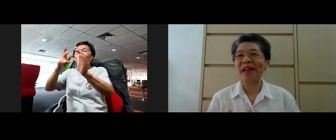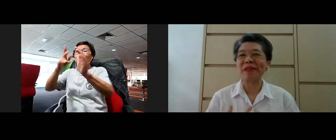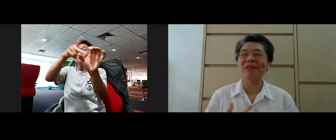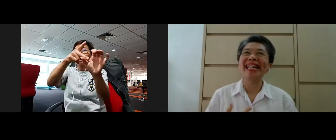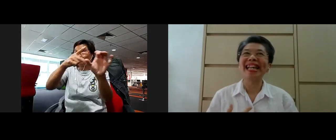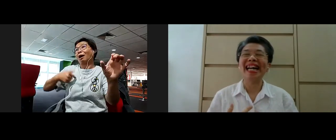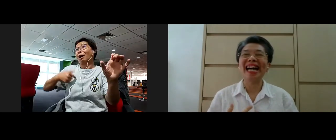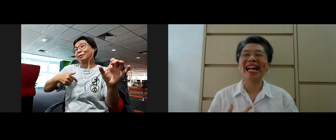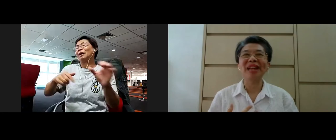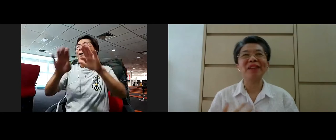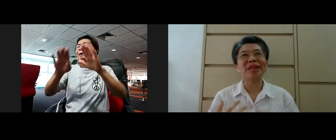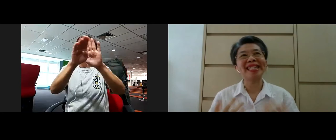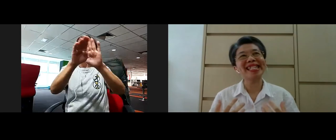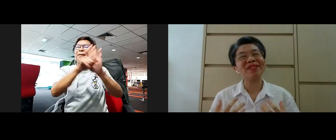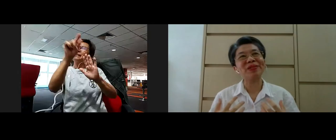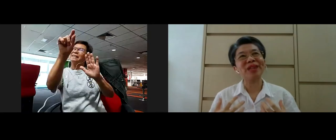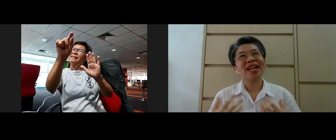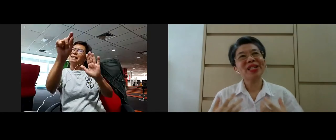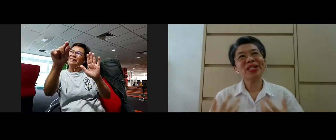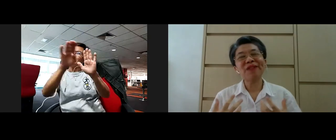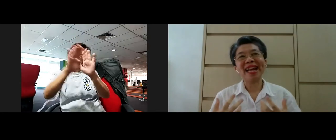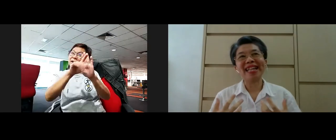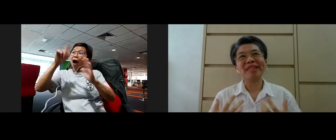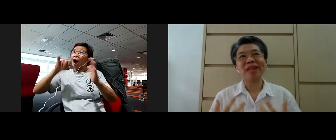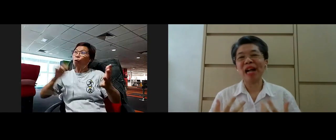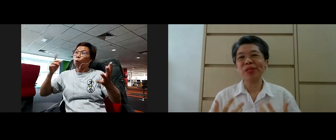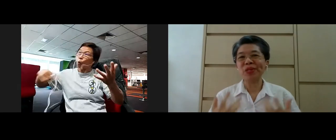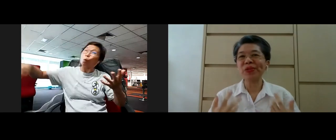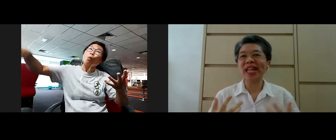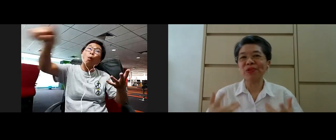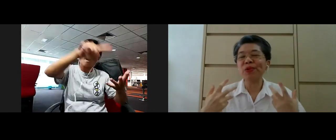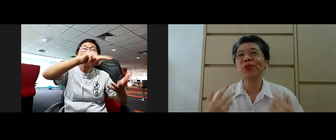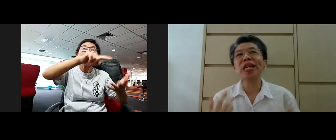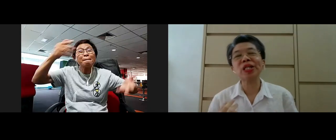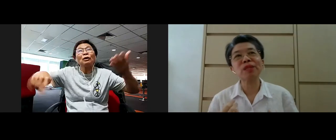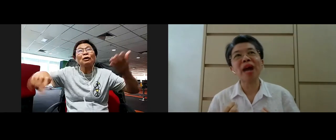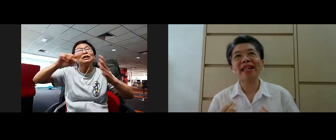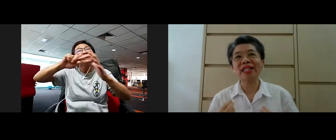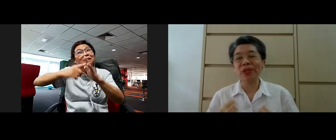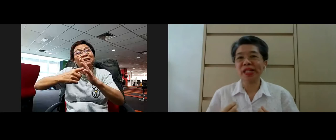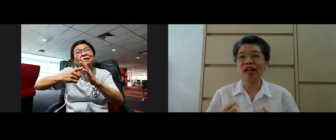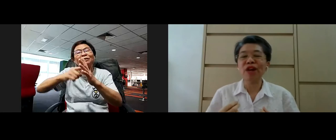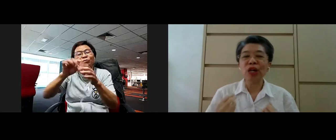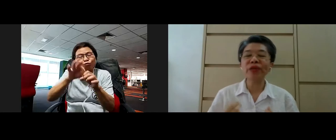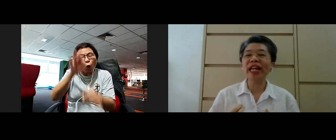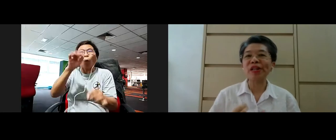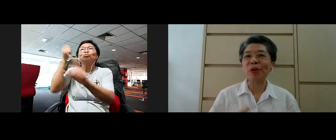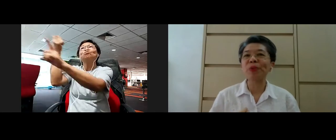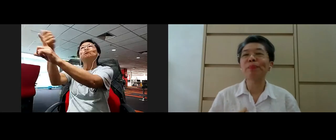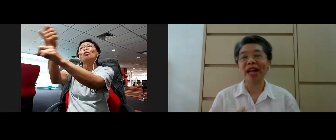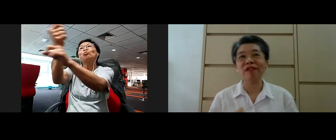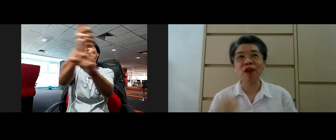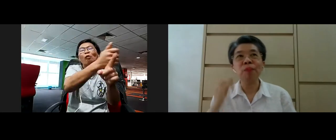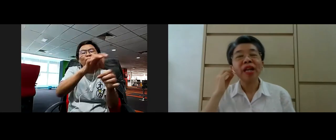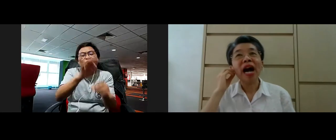little bit of background, and I want us to sort of like perhaps use that to also inspire yourself, looking at